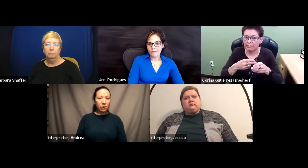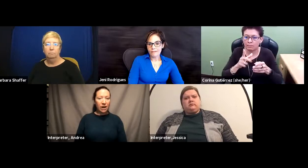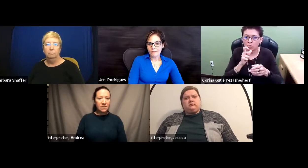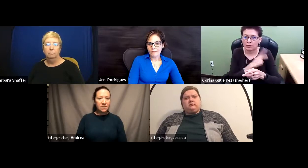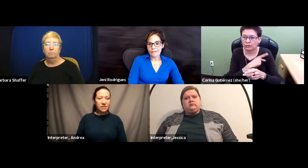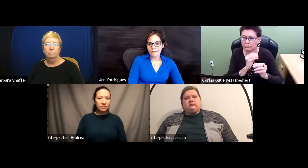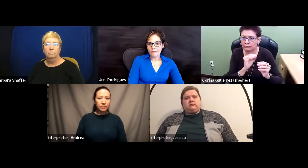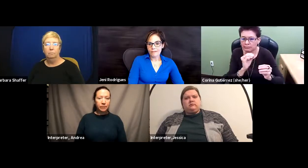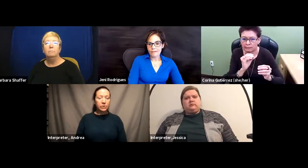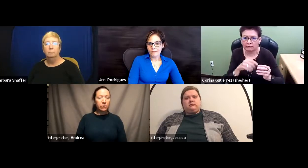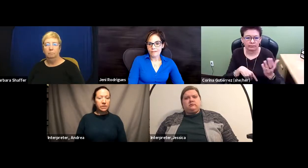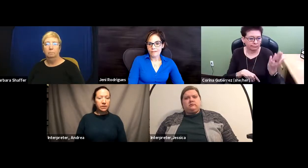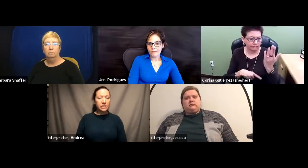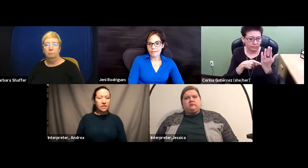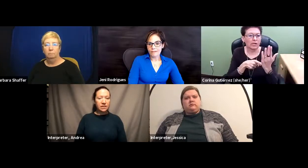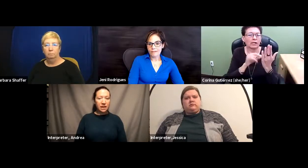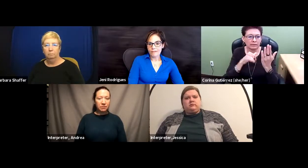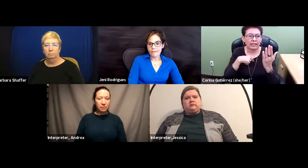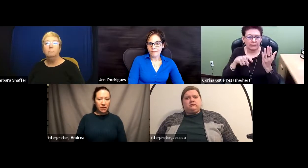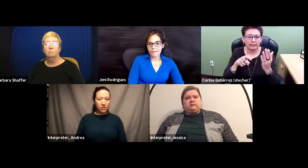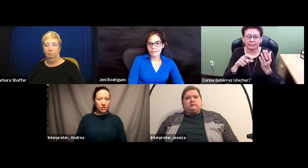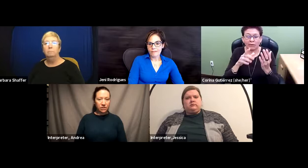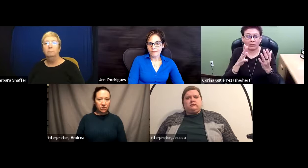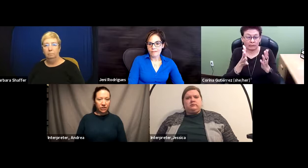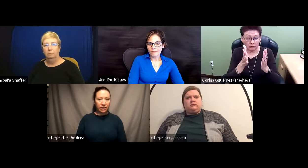request, you don't typically see the name of the patient initially.